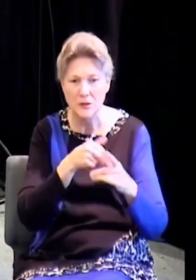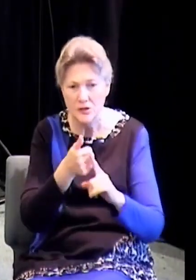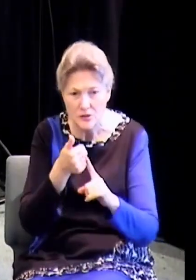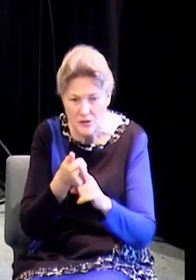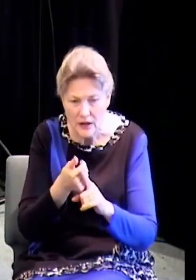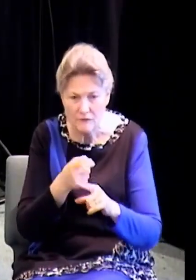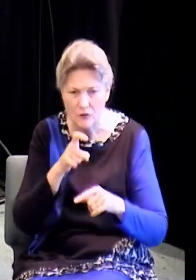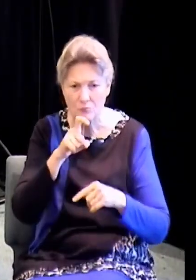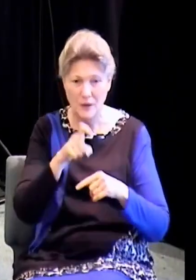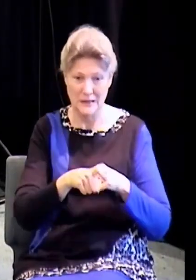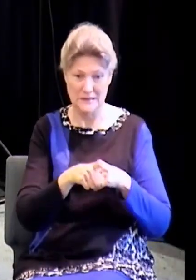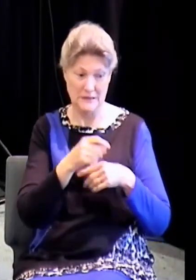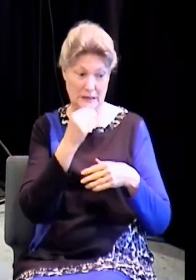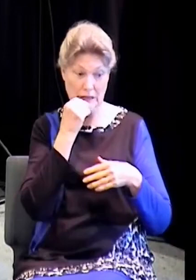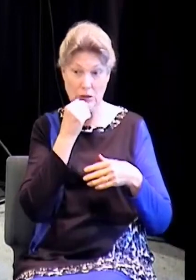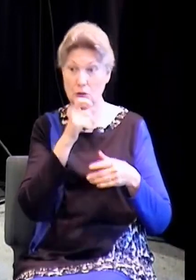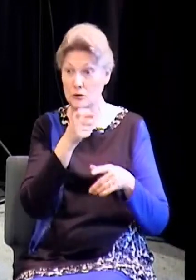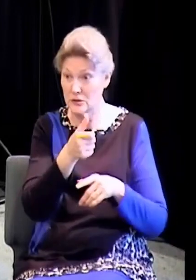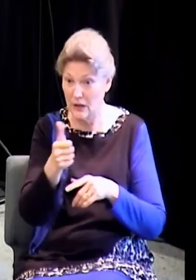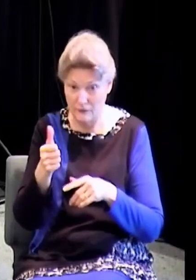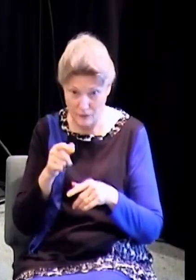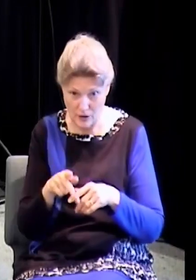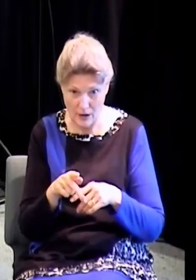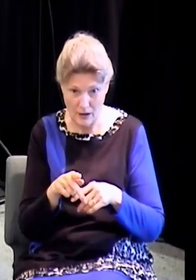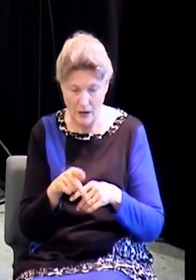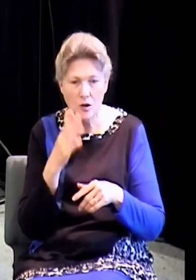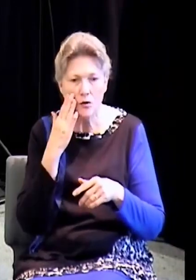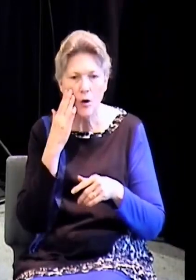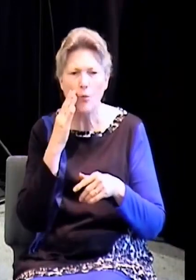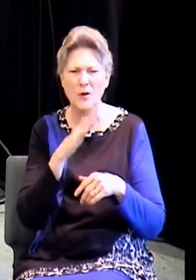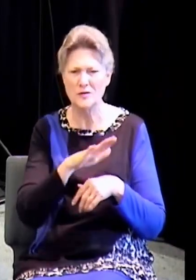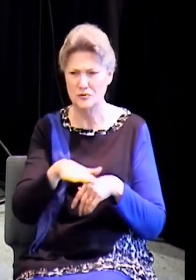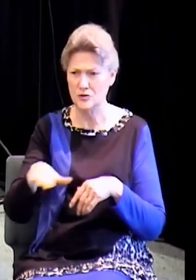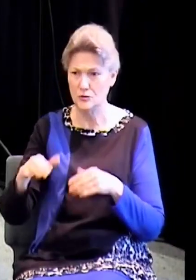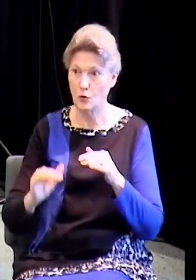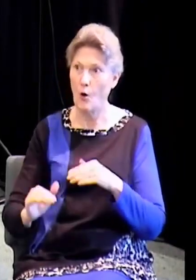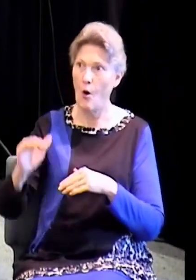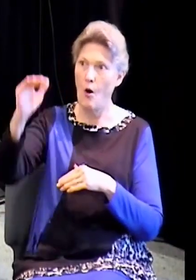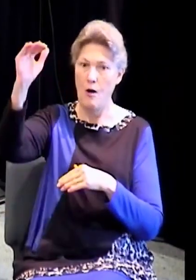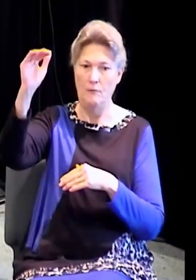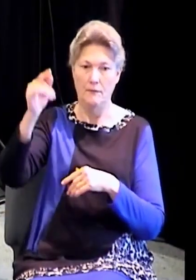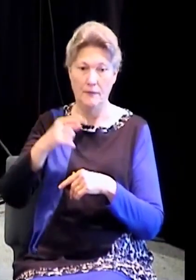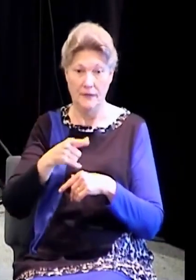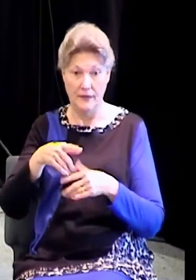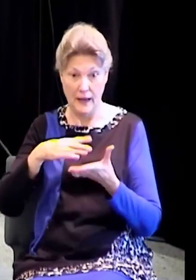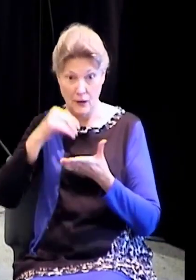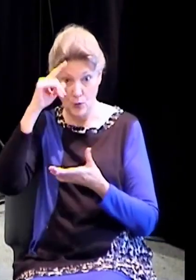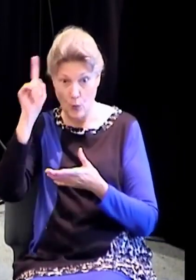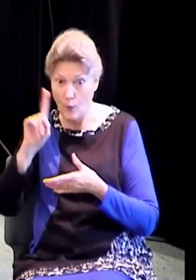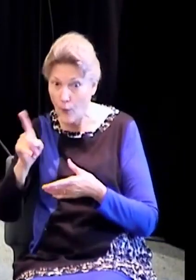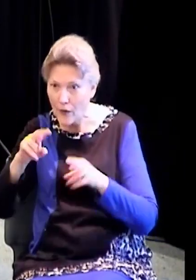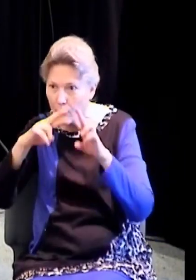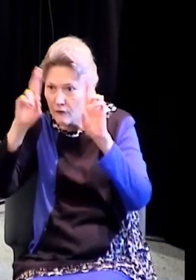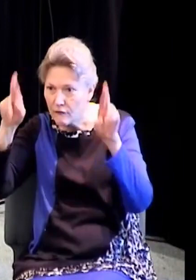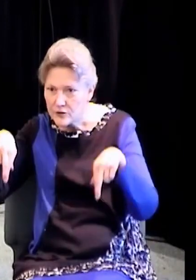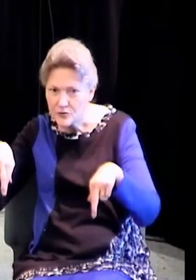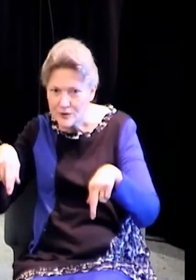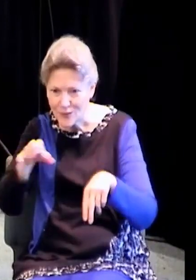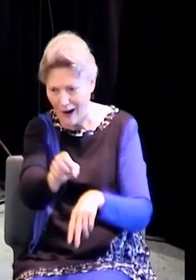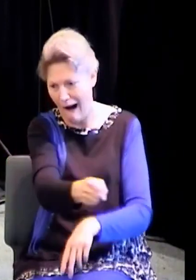I'm like, you know where the refrigerator is. You know what I don't run and grab a bottle. So, you know, have a seat in the rocking chair. They look at me